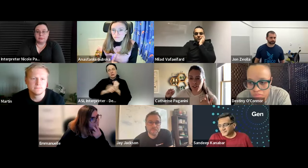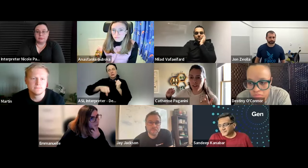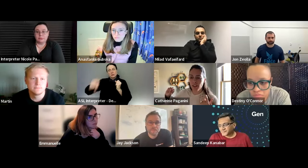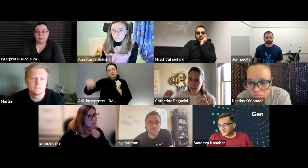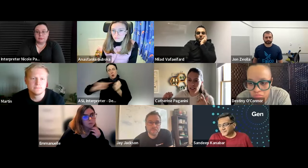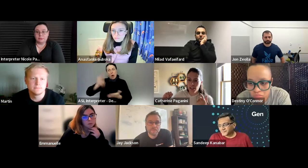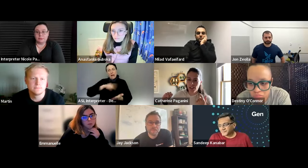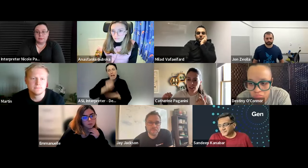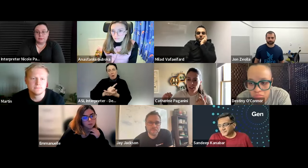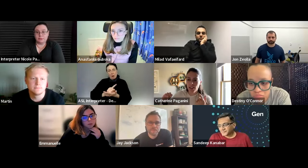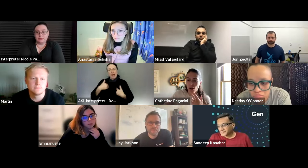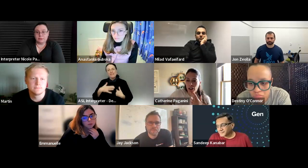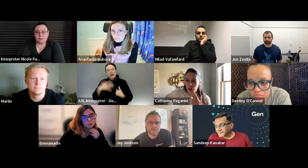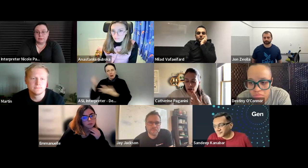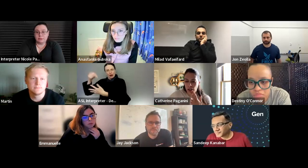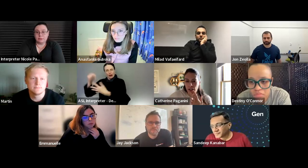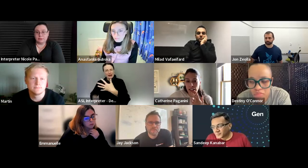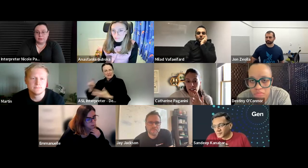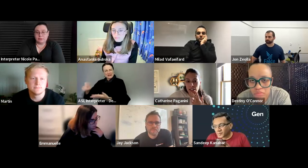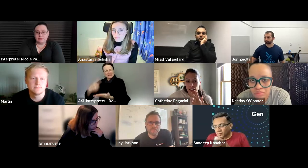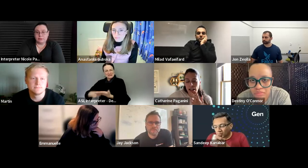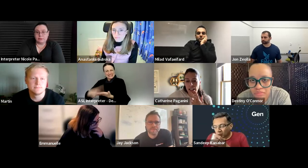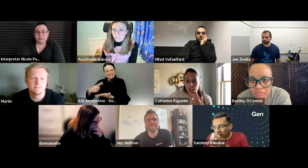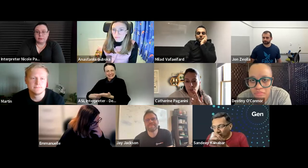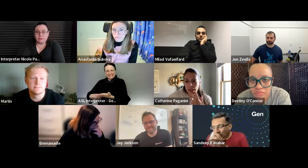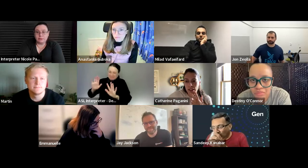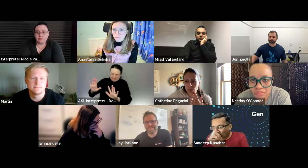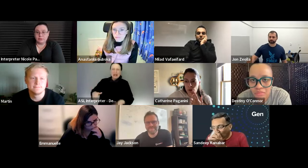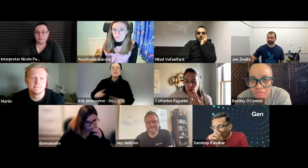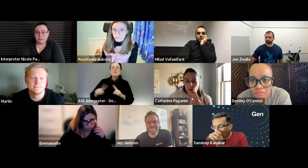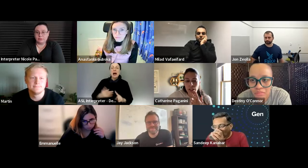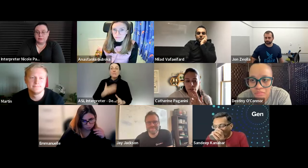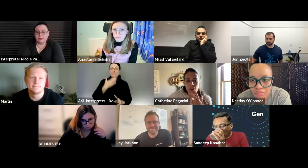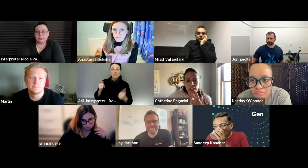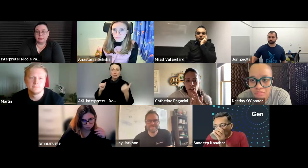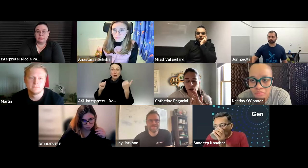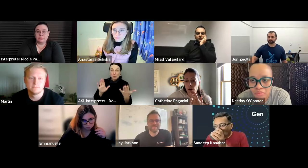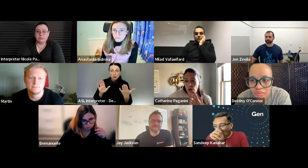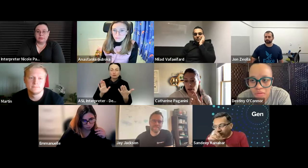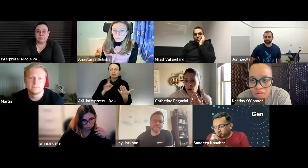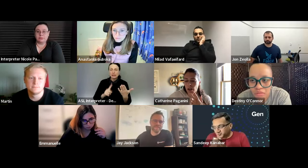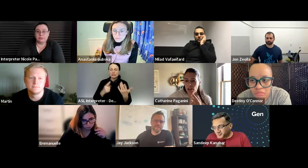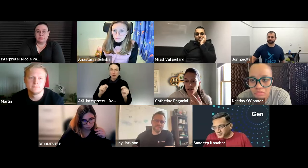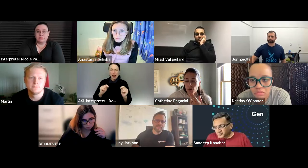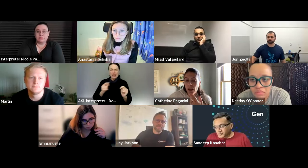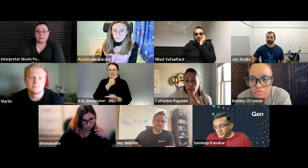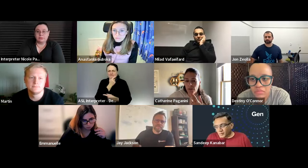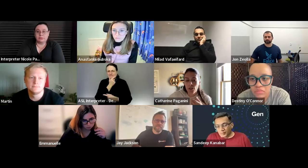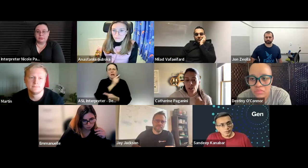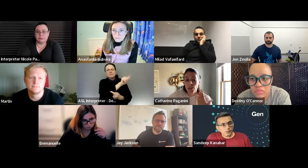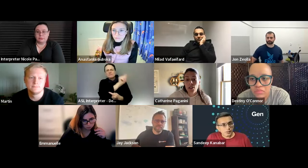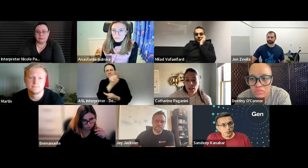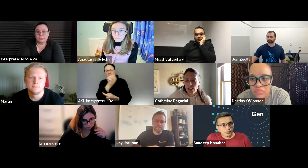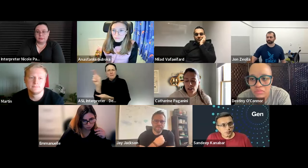and we have lots of other things uh on our list uh i think the best approach is really figuring out how other organizations who